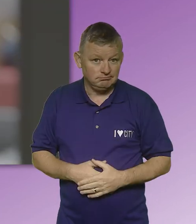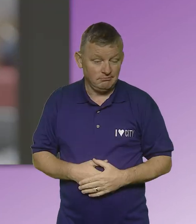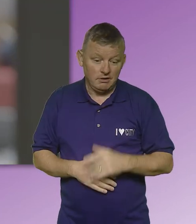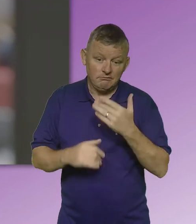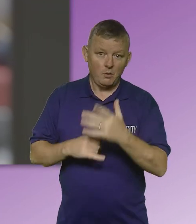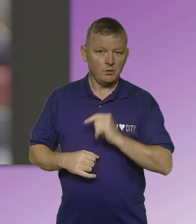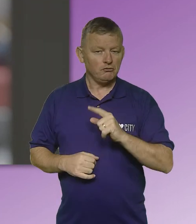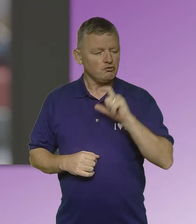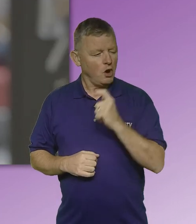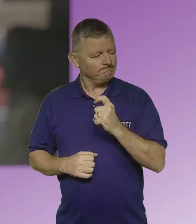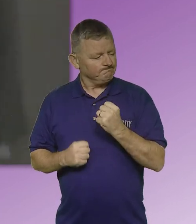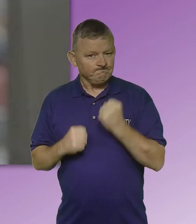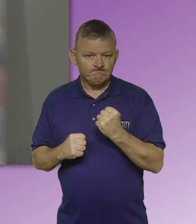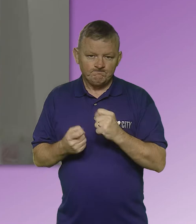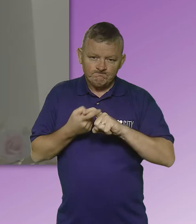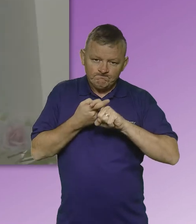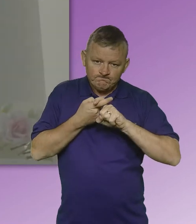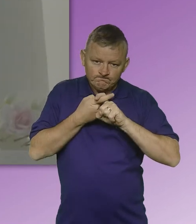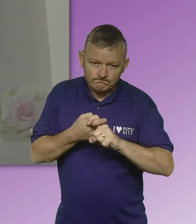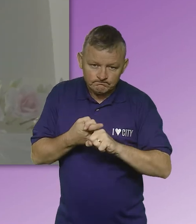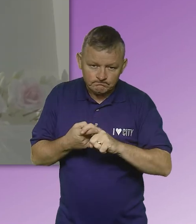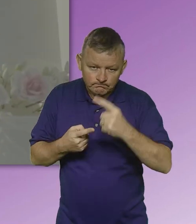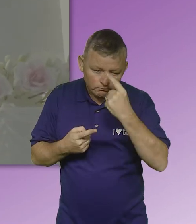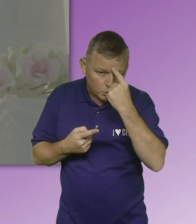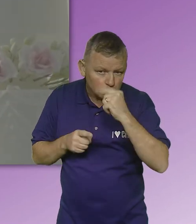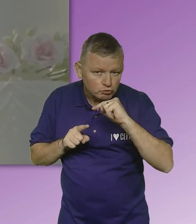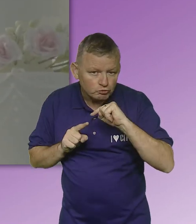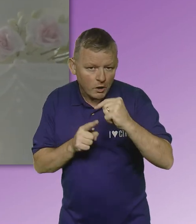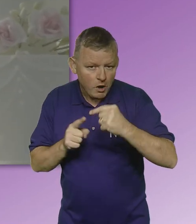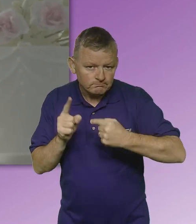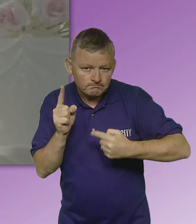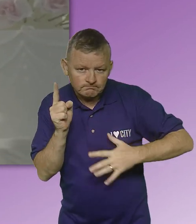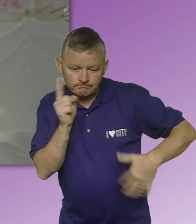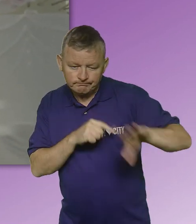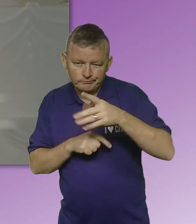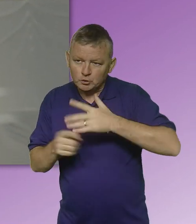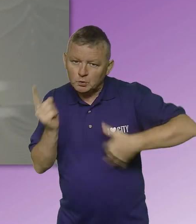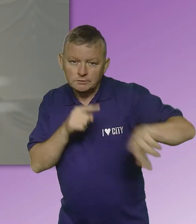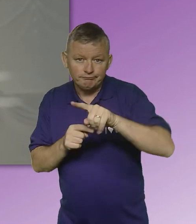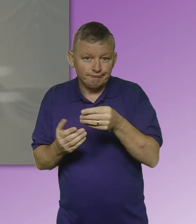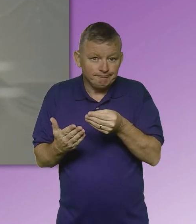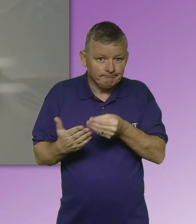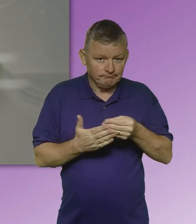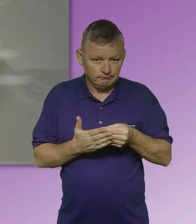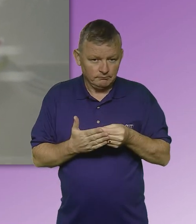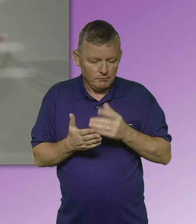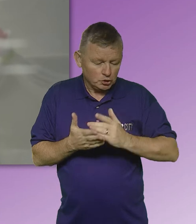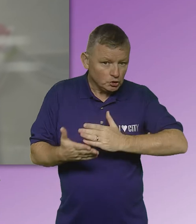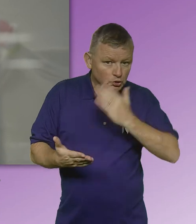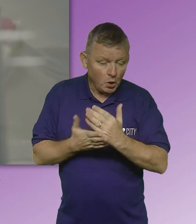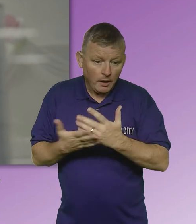To this end, the College is committed to meeting the challenge of social and economic inclusion by ensuring